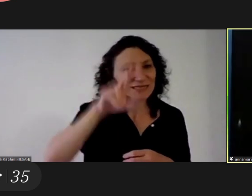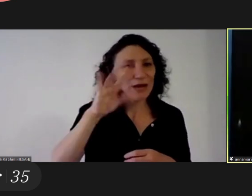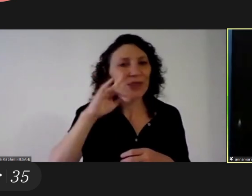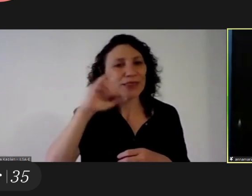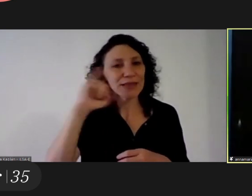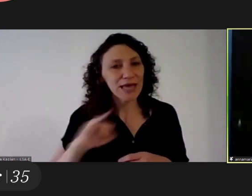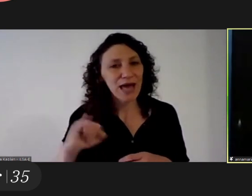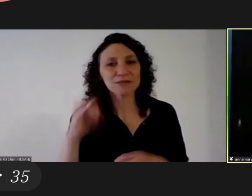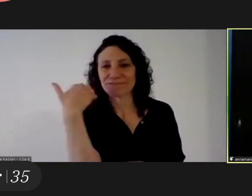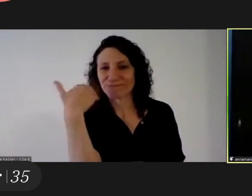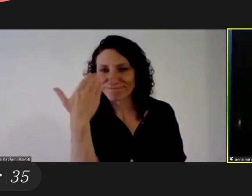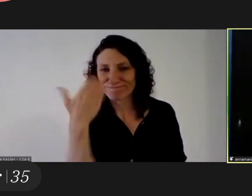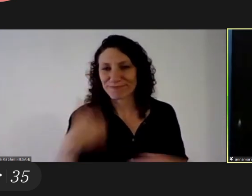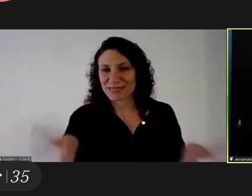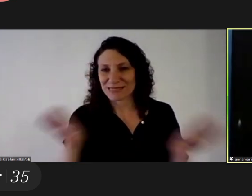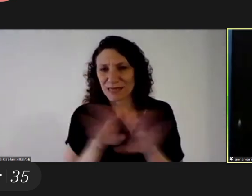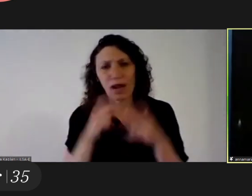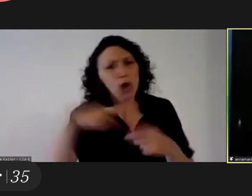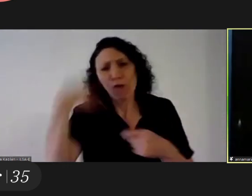close one of the talks by saying